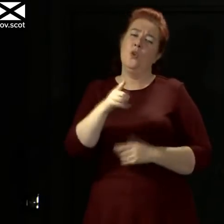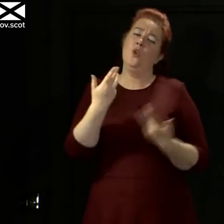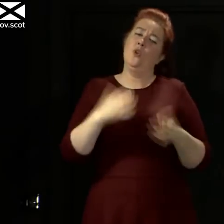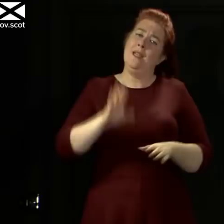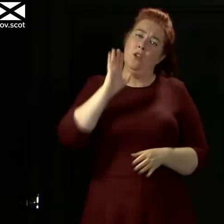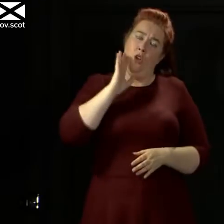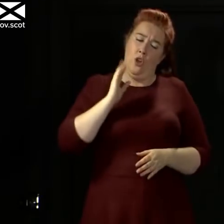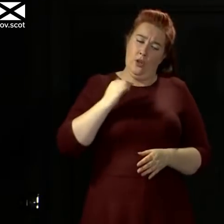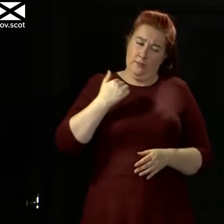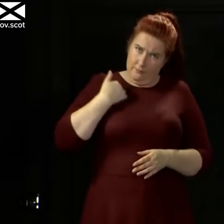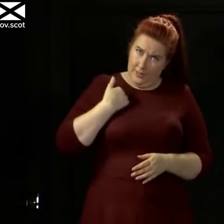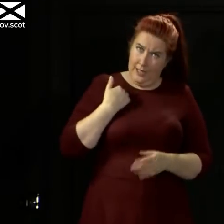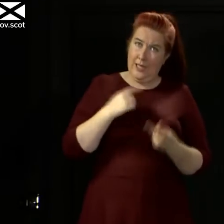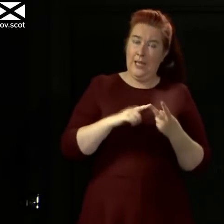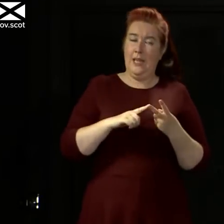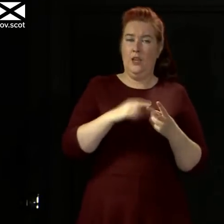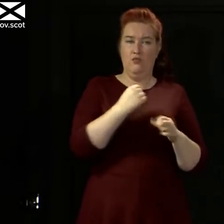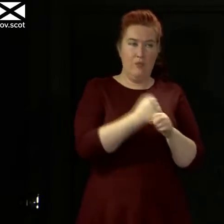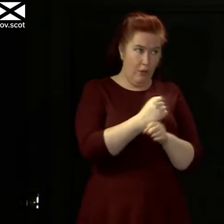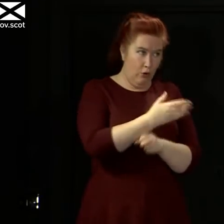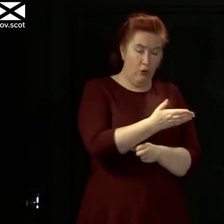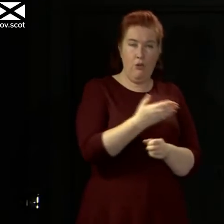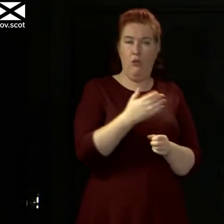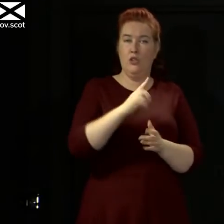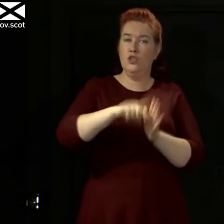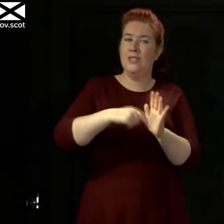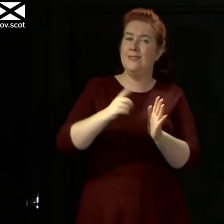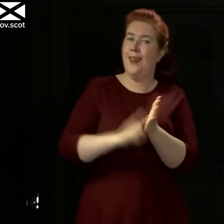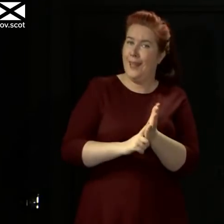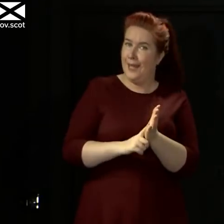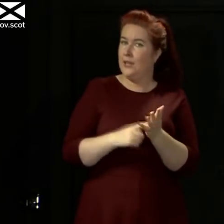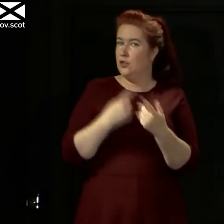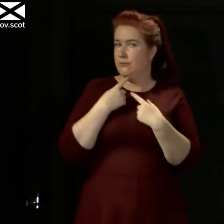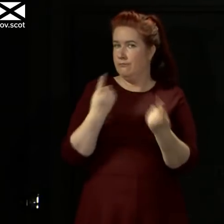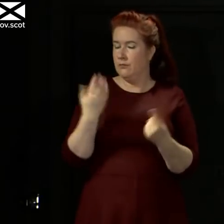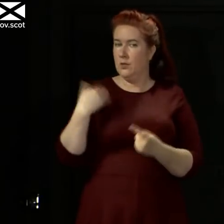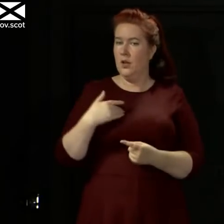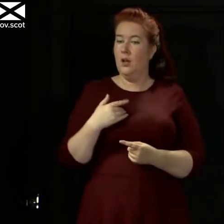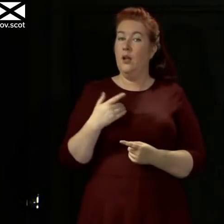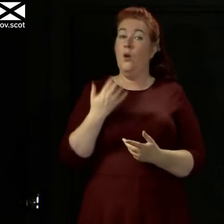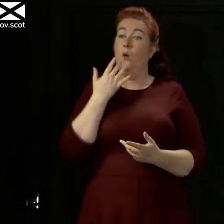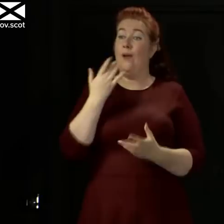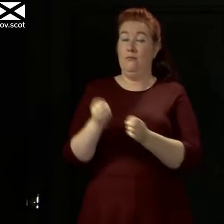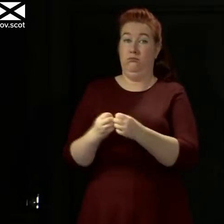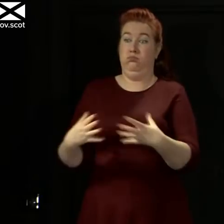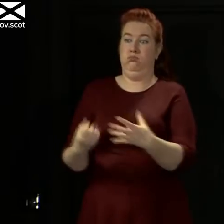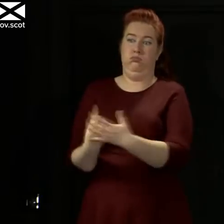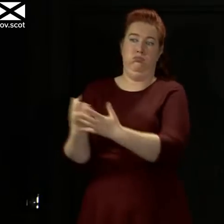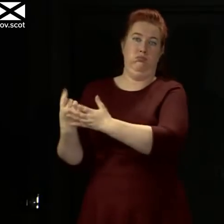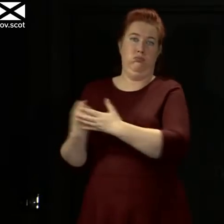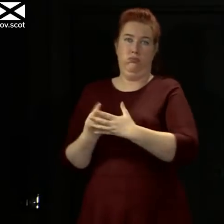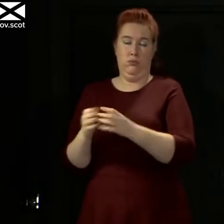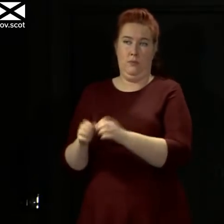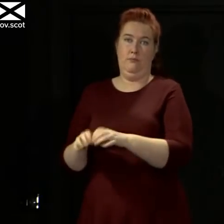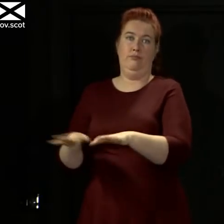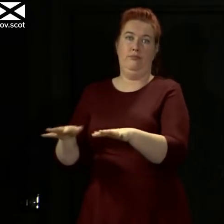and Gregor and Jason Leach say here previously, when we have outbreaks like this, it is not certain. But it raises